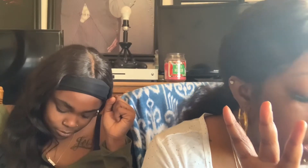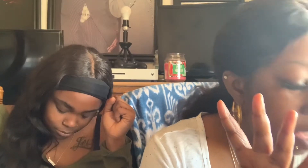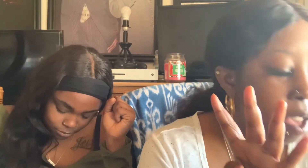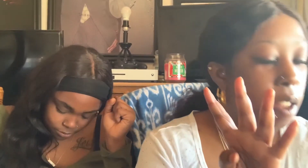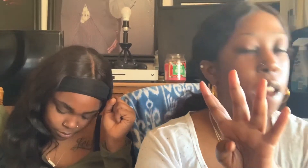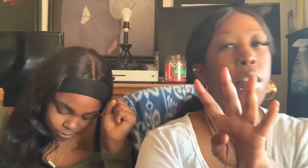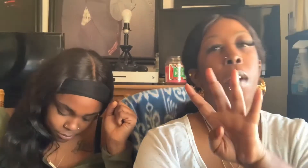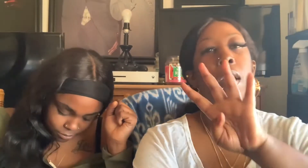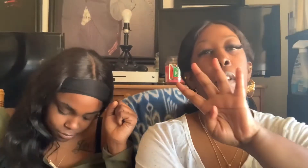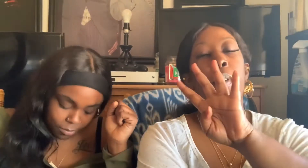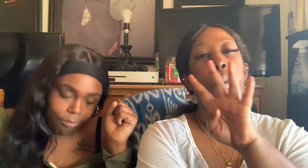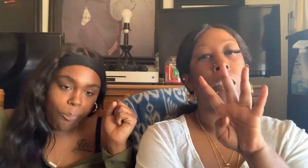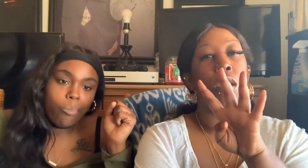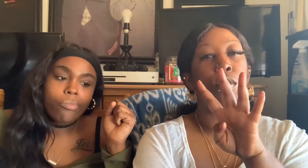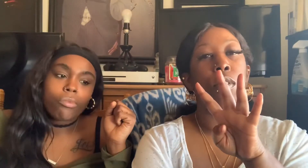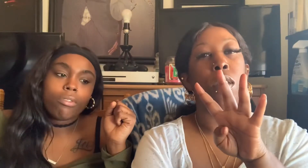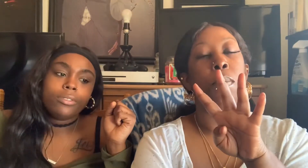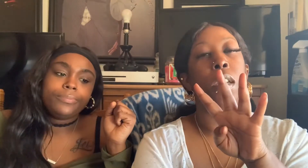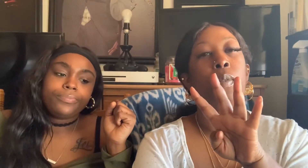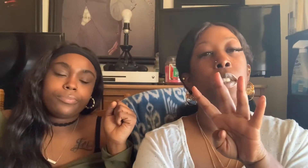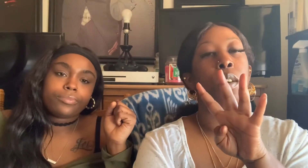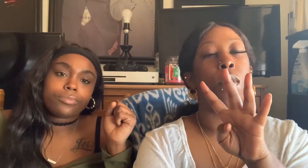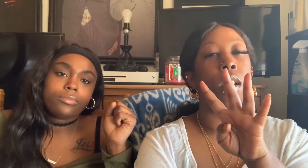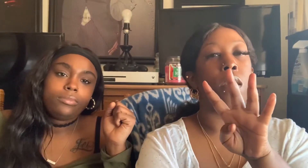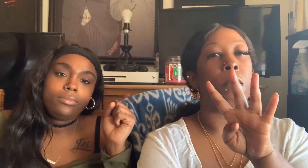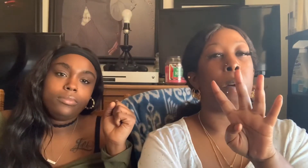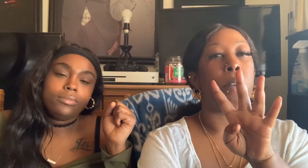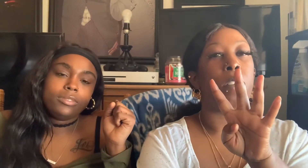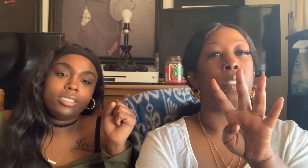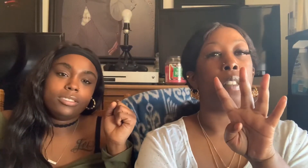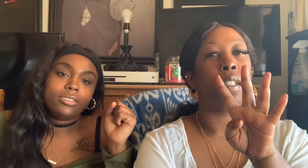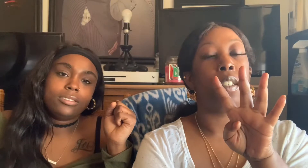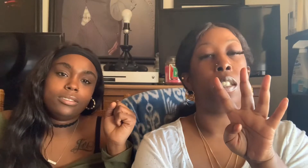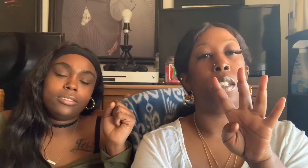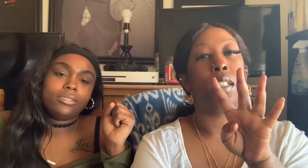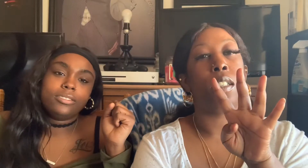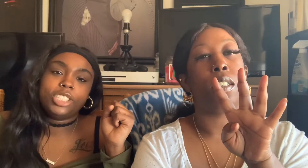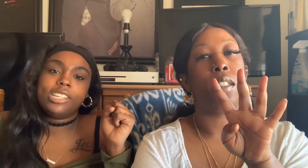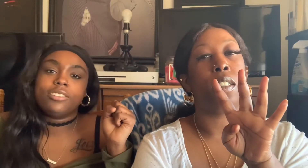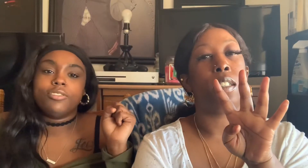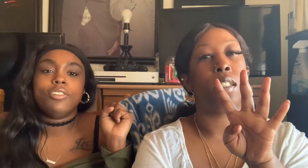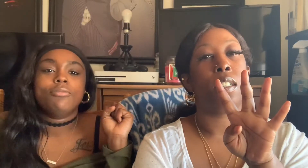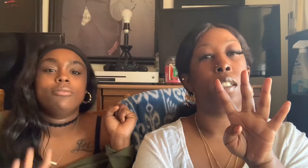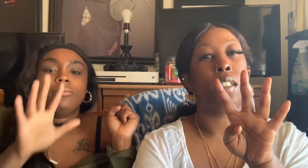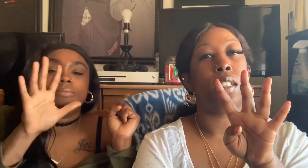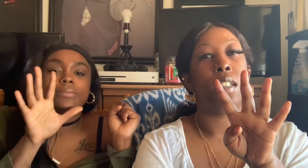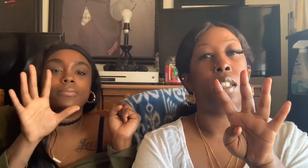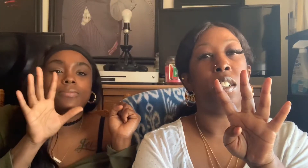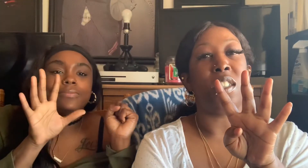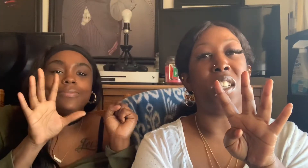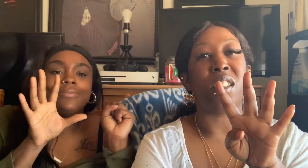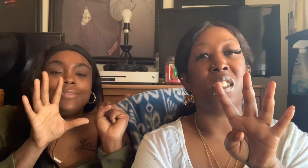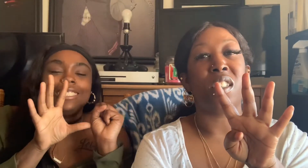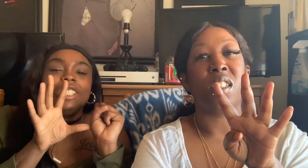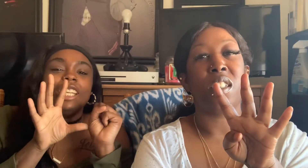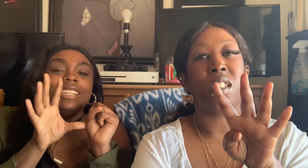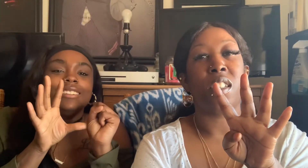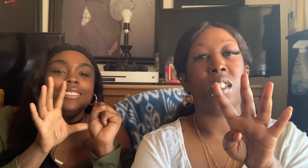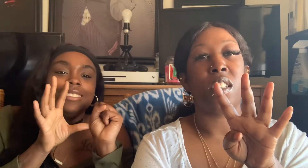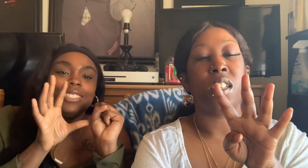Never have I ever been accused of being with someone other than my partner. Cheated or no? Jesus. Cheated. So